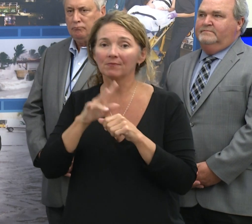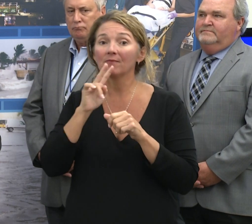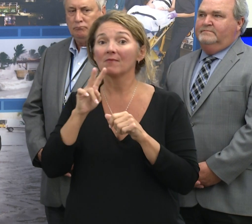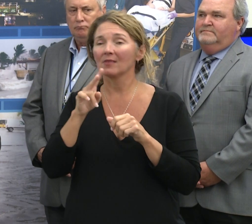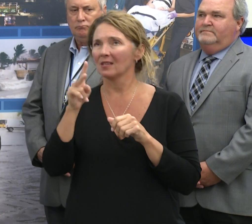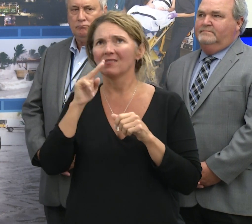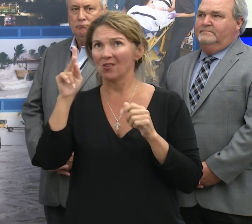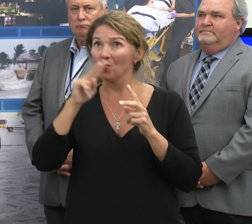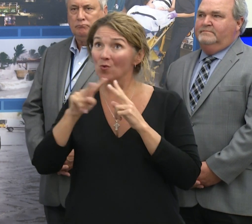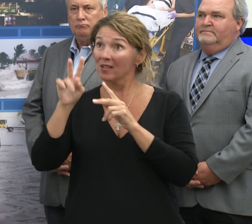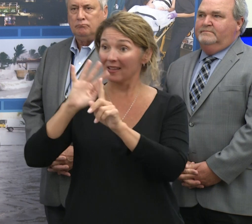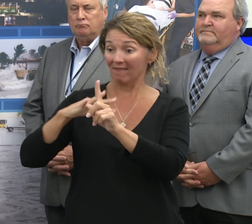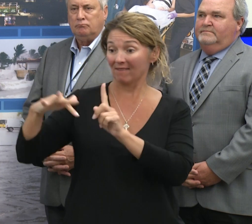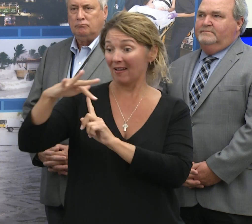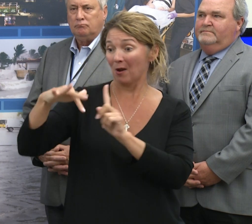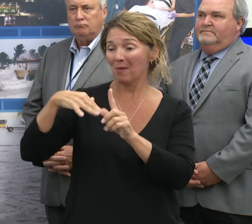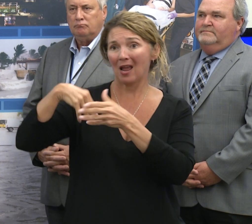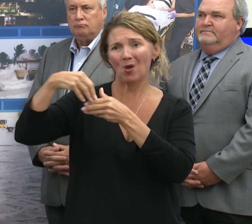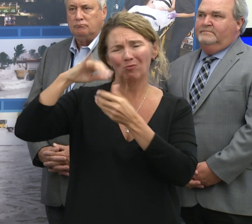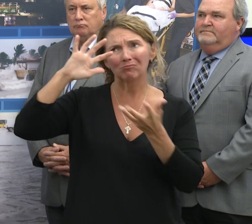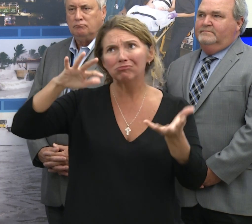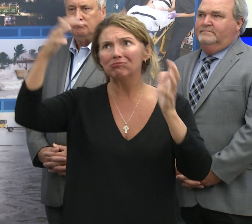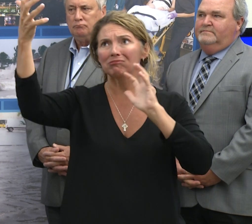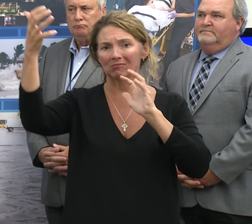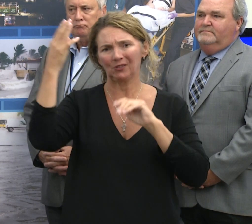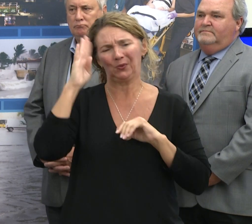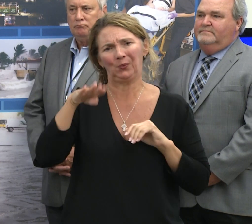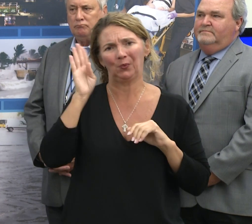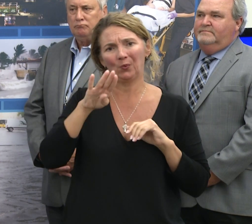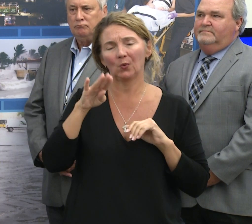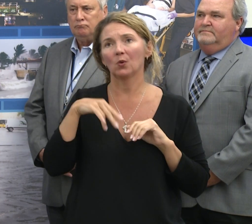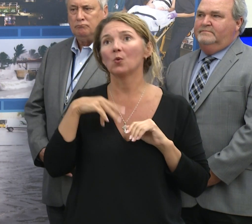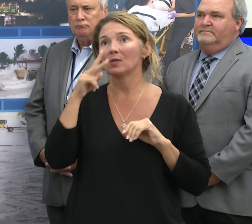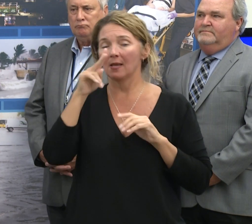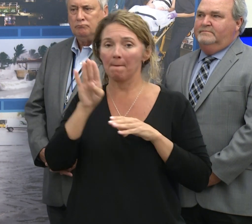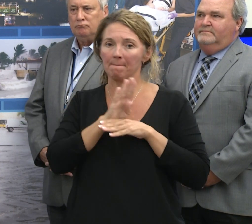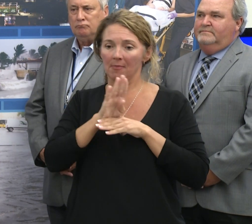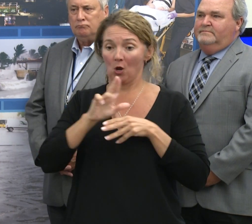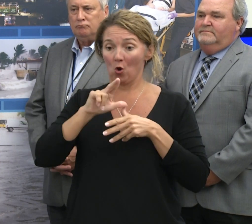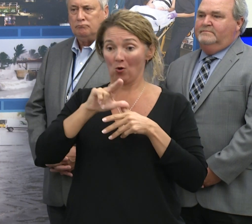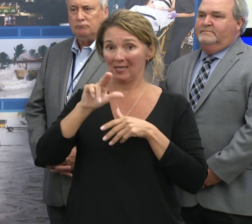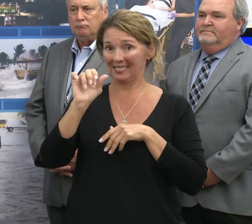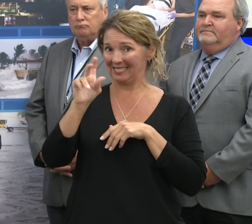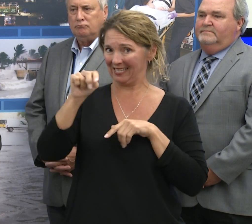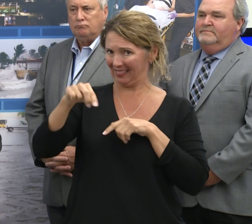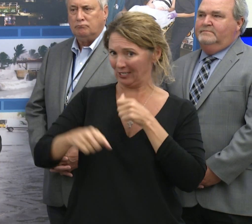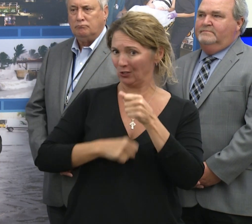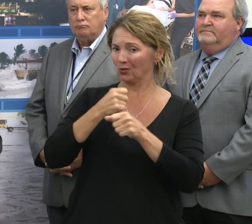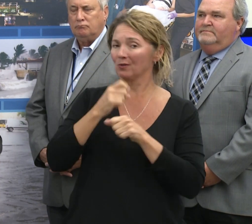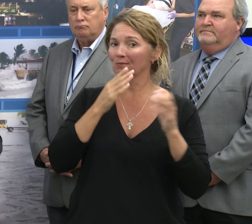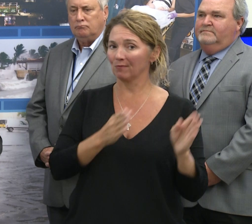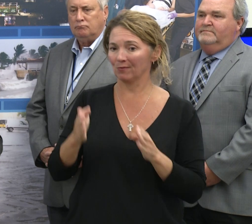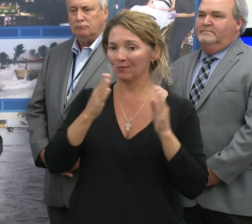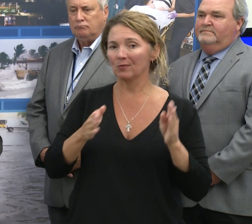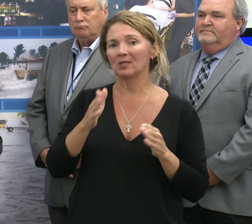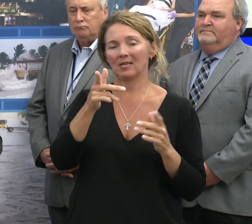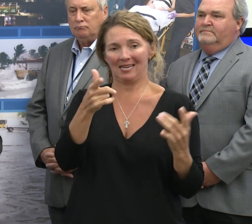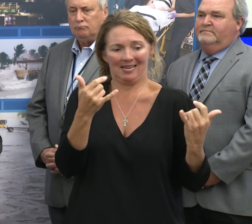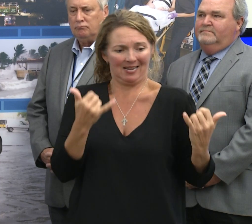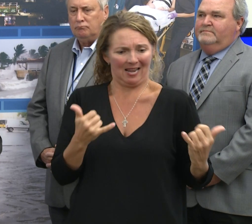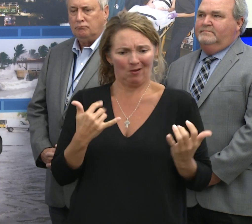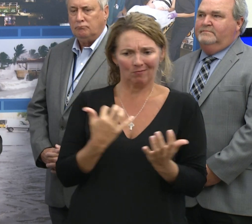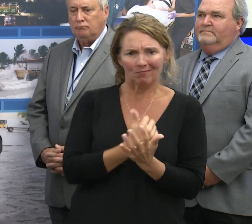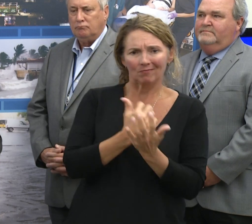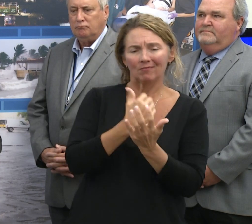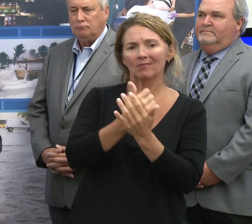a volatile environment out there and we will see a very busy hurricane season. Start your preparation